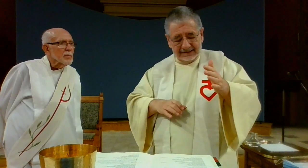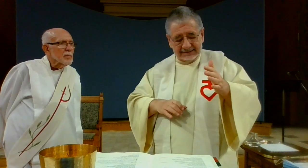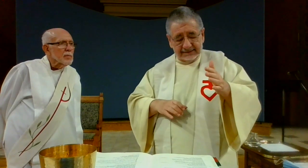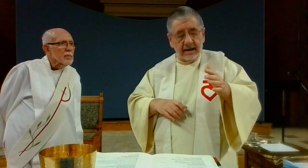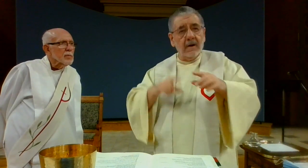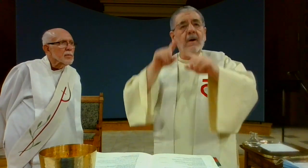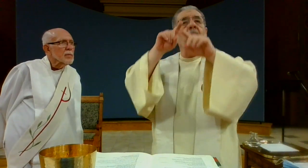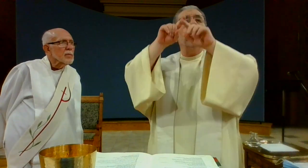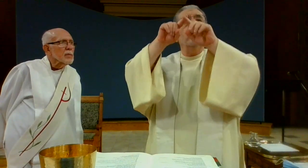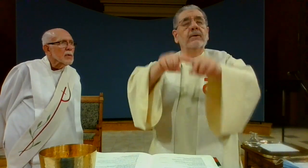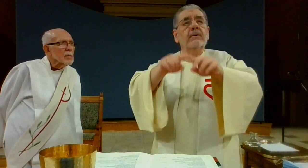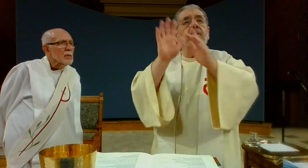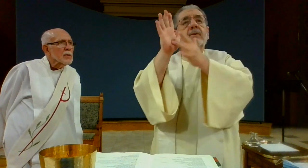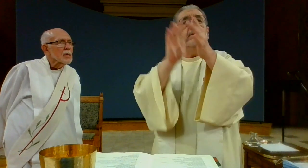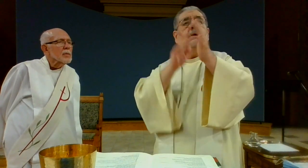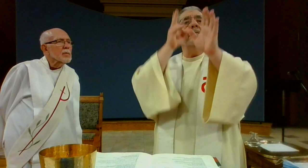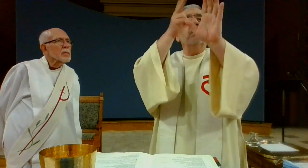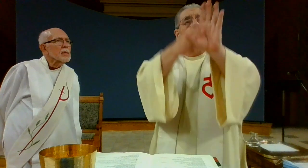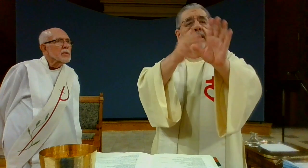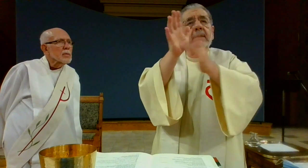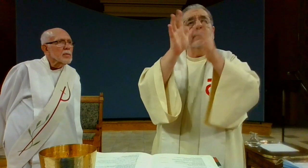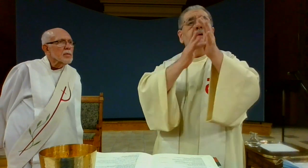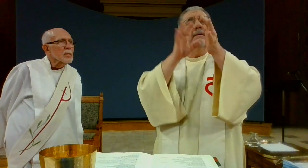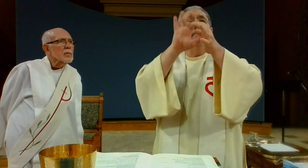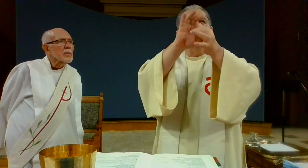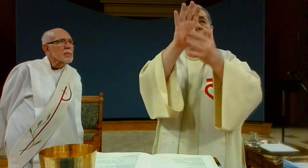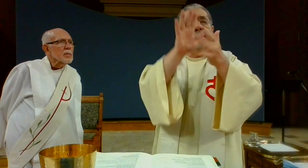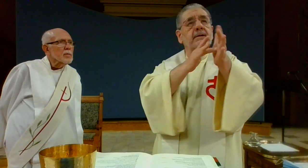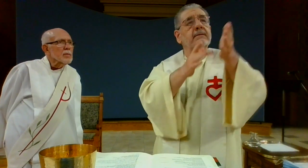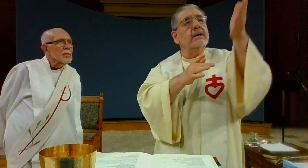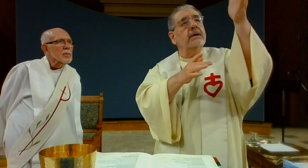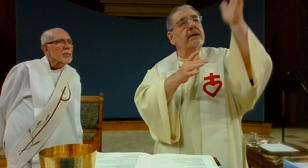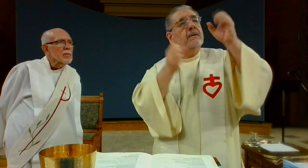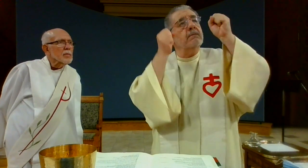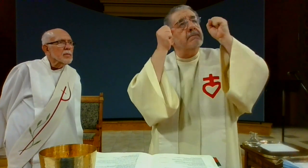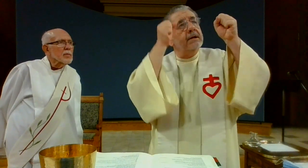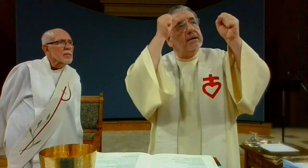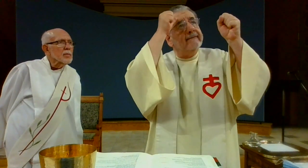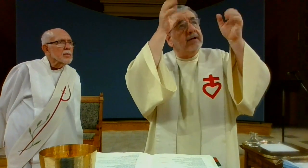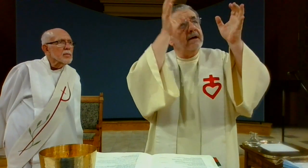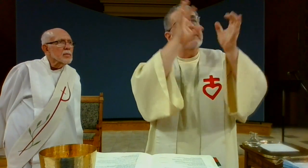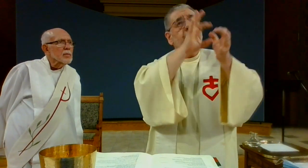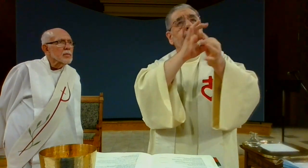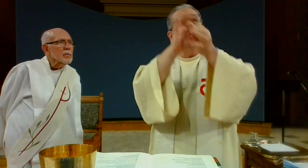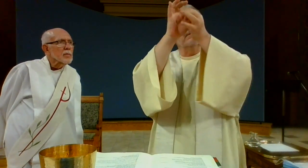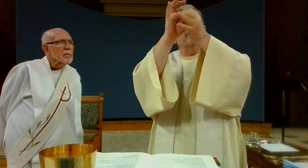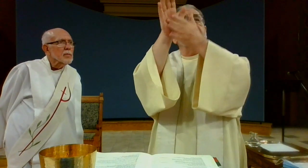praise and glorify you through your son jesus christ through him and with him and in him oh god almighty father